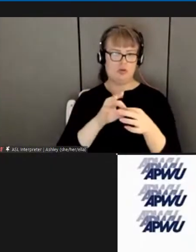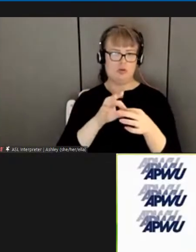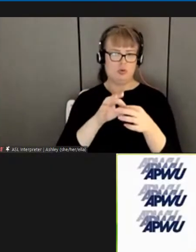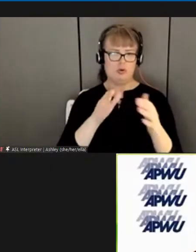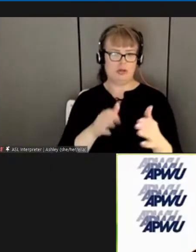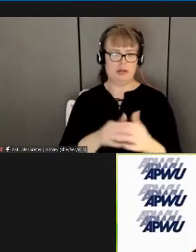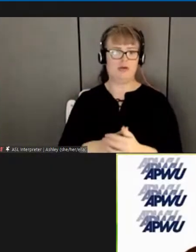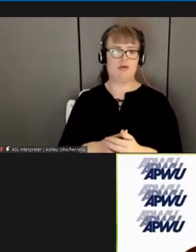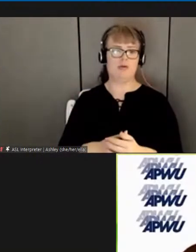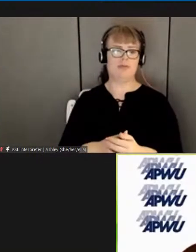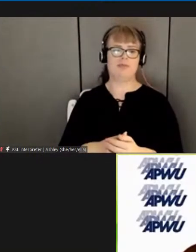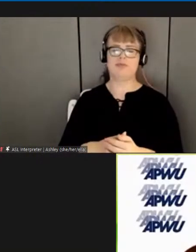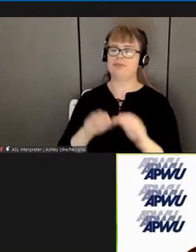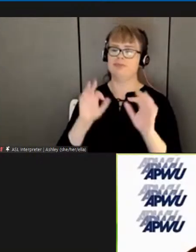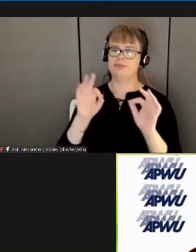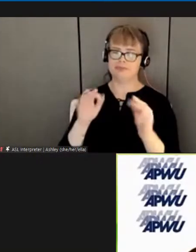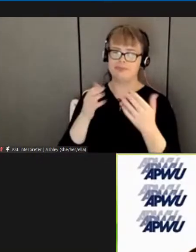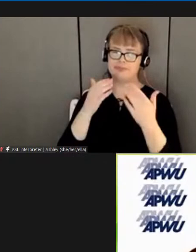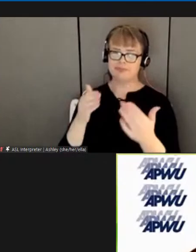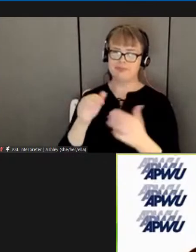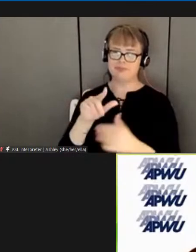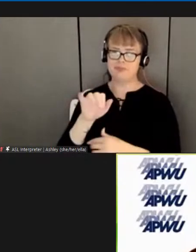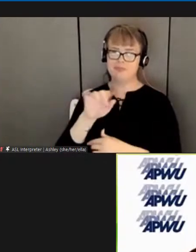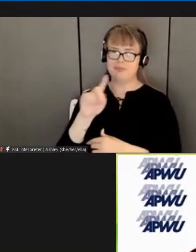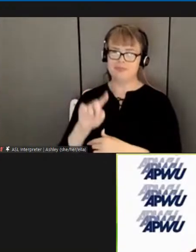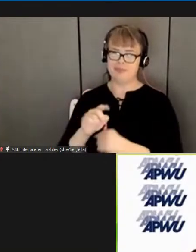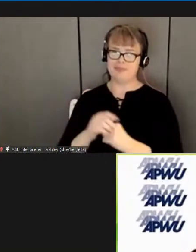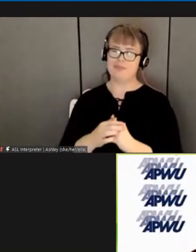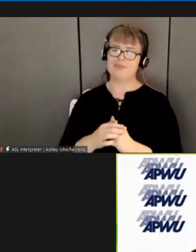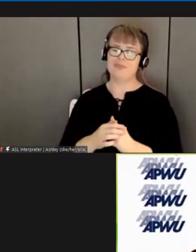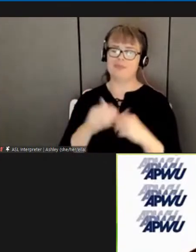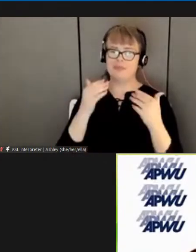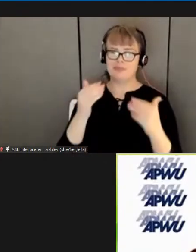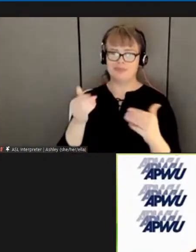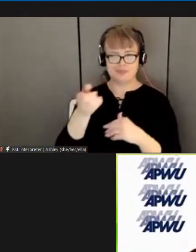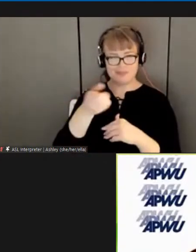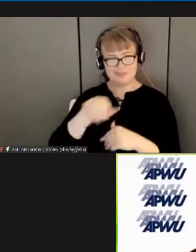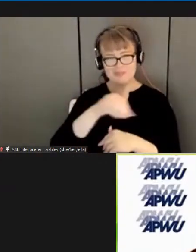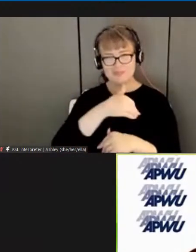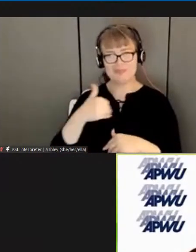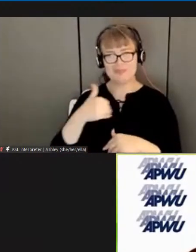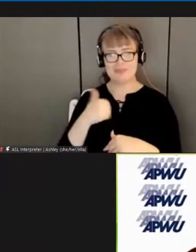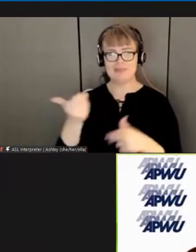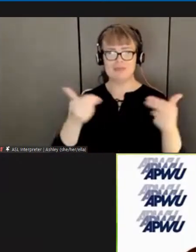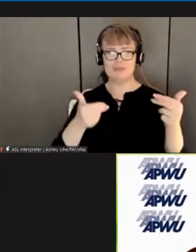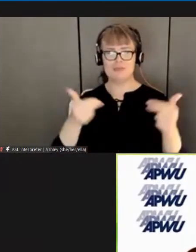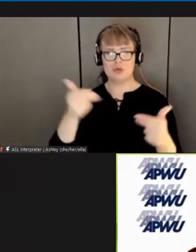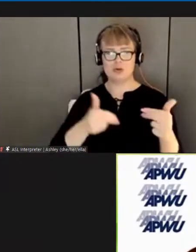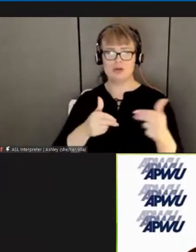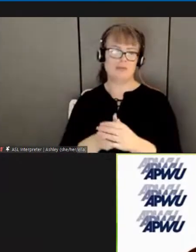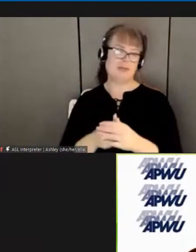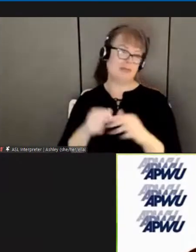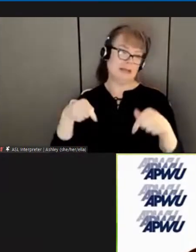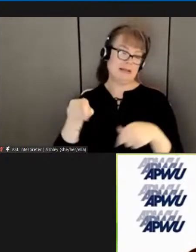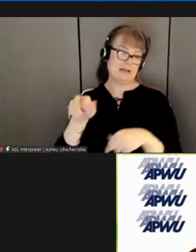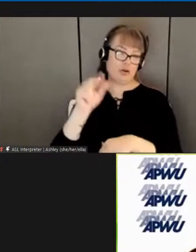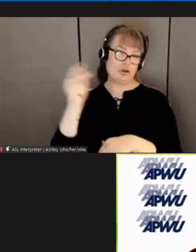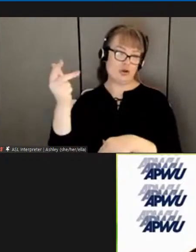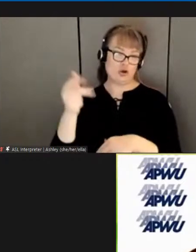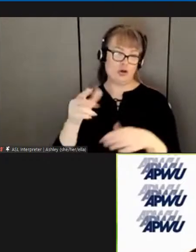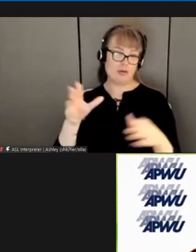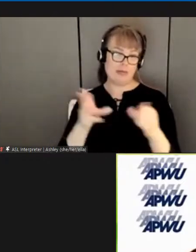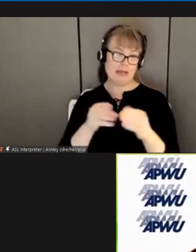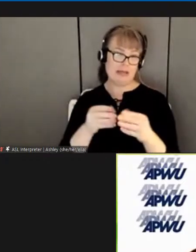thank you liz hello everyone and thank you for being here with us on this call this is our third call today and they've been very